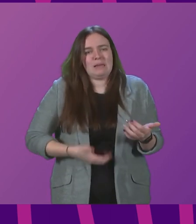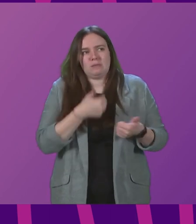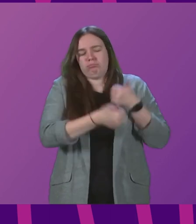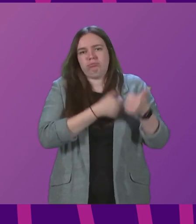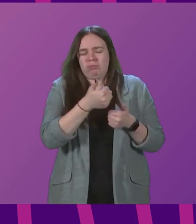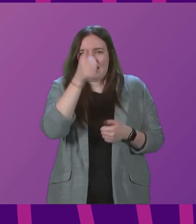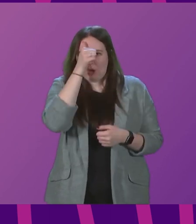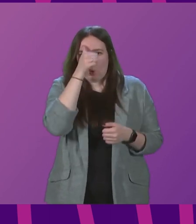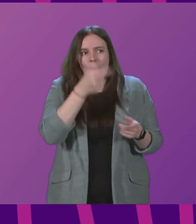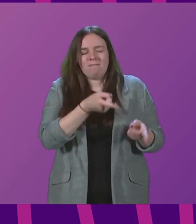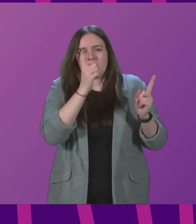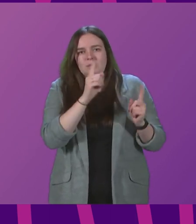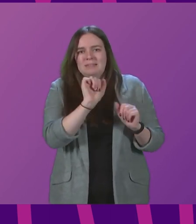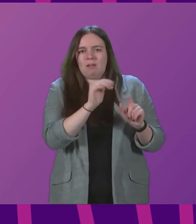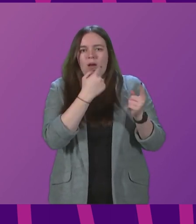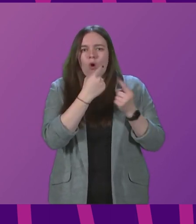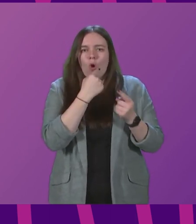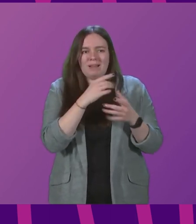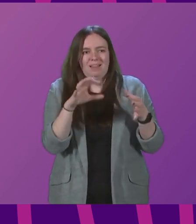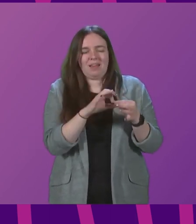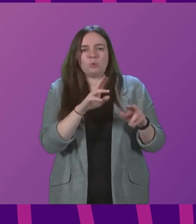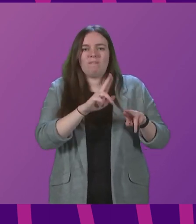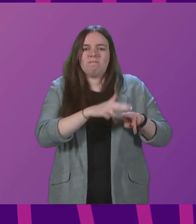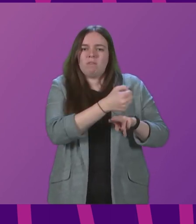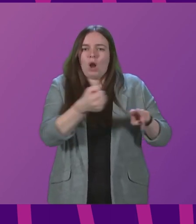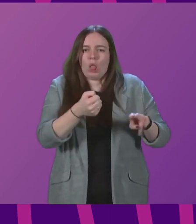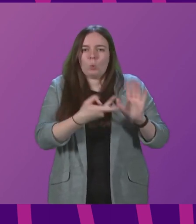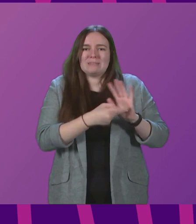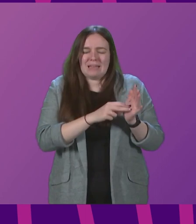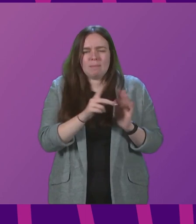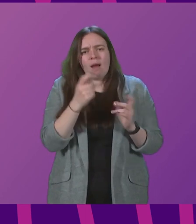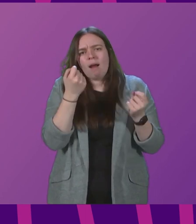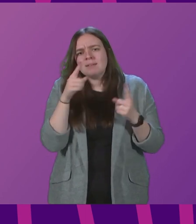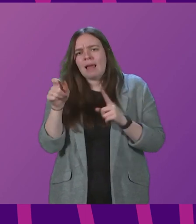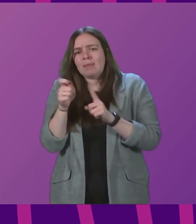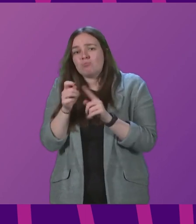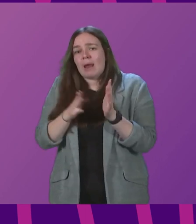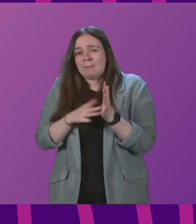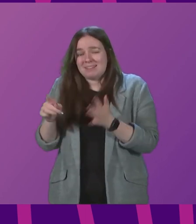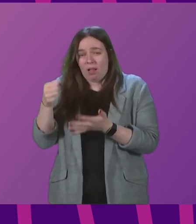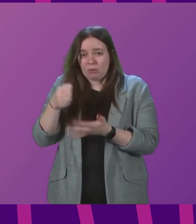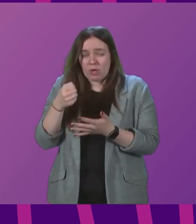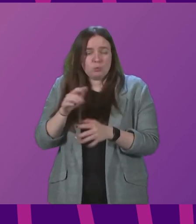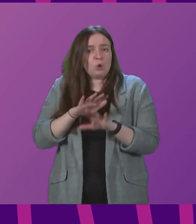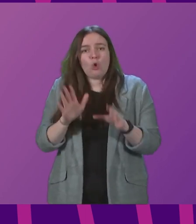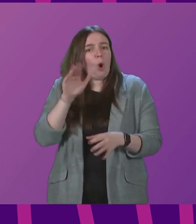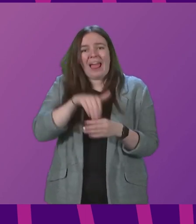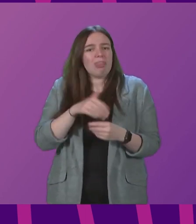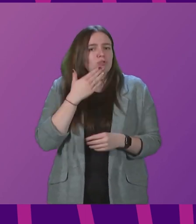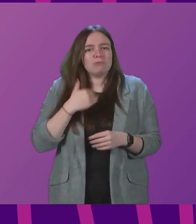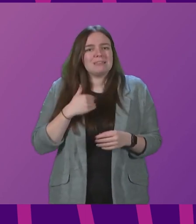First Minister's comments about needing a targeted furlough scheme. But I understand the Prime Minister and the Chancellor were not at the recent COBRA meetings.